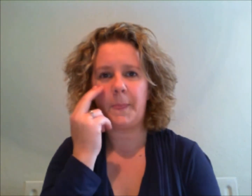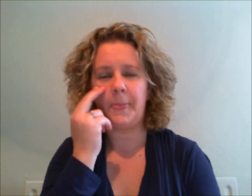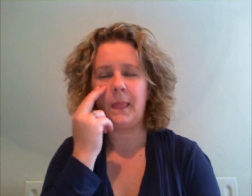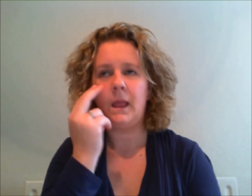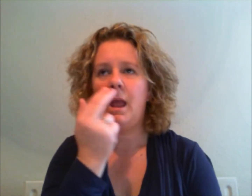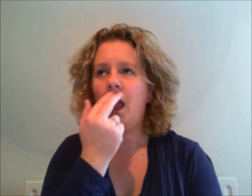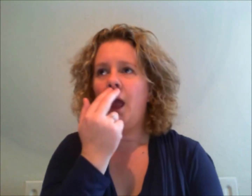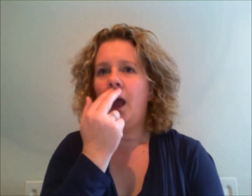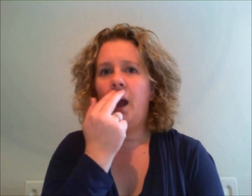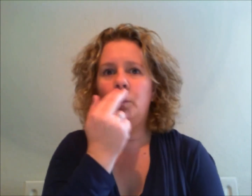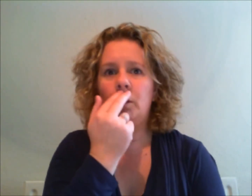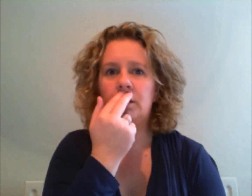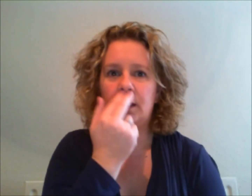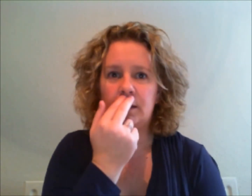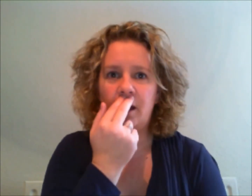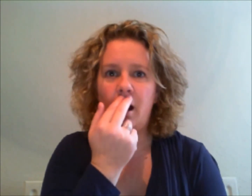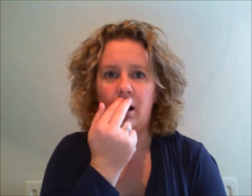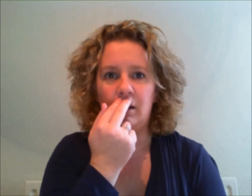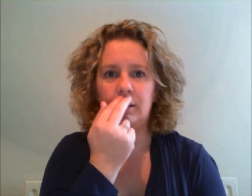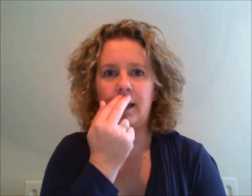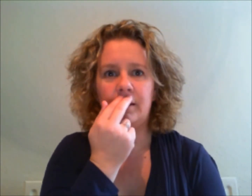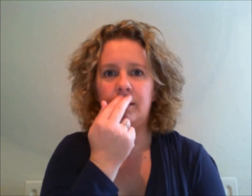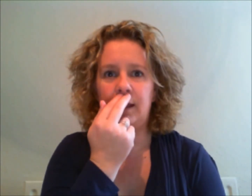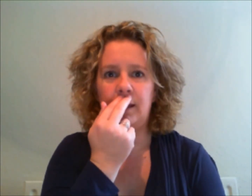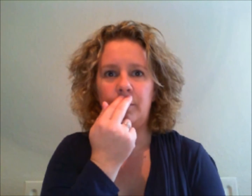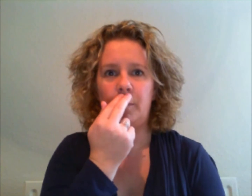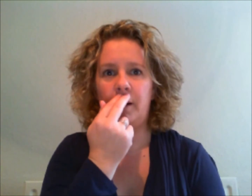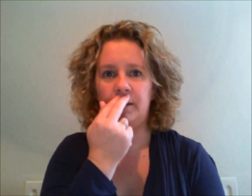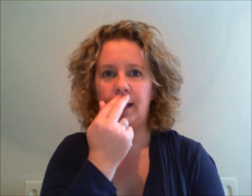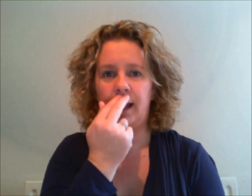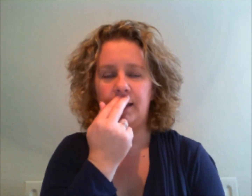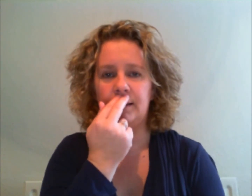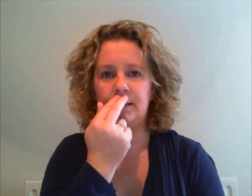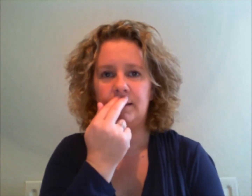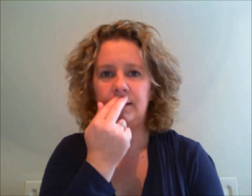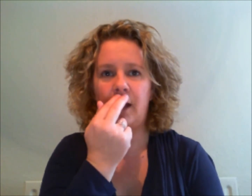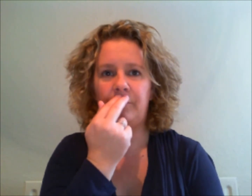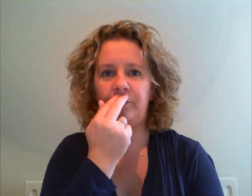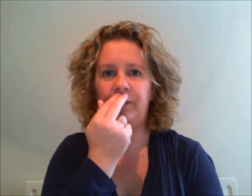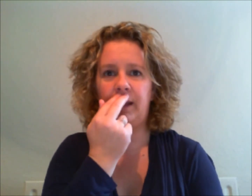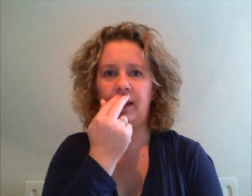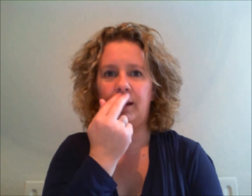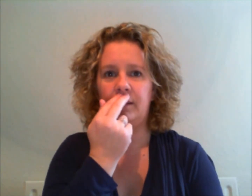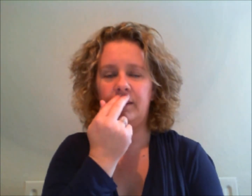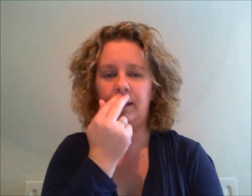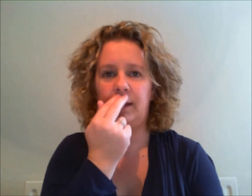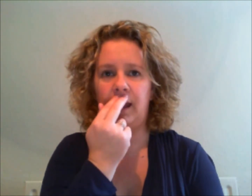fear once I start that thinking process that fear thinking